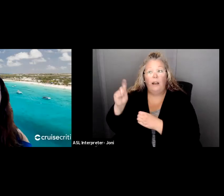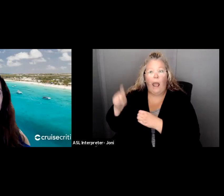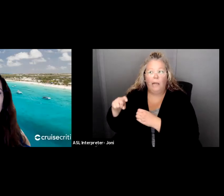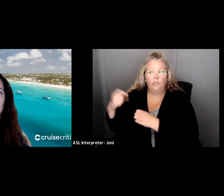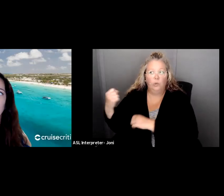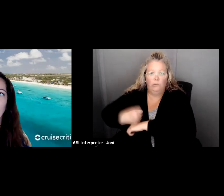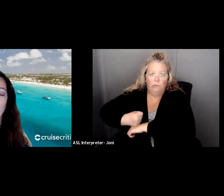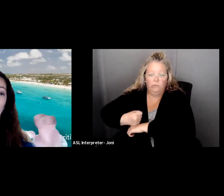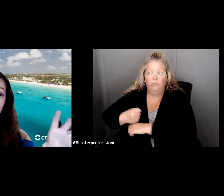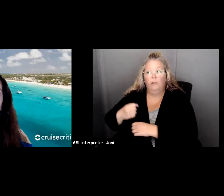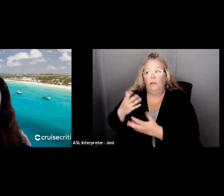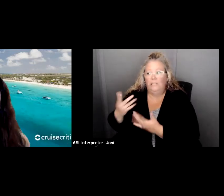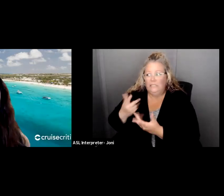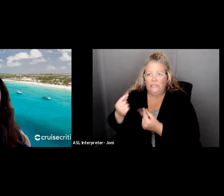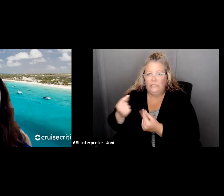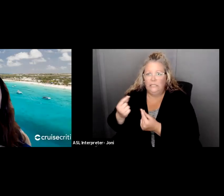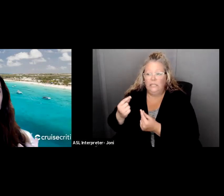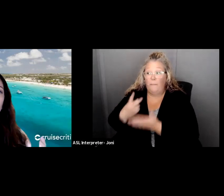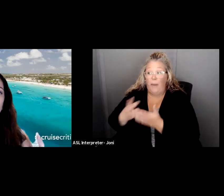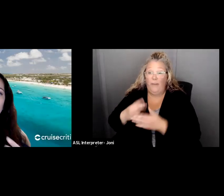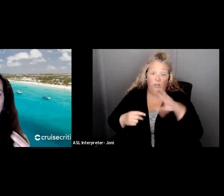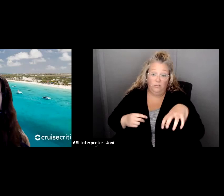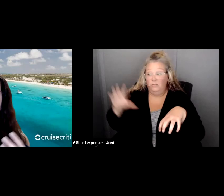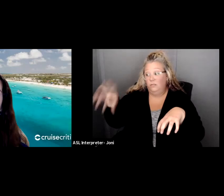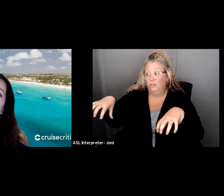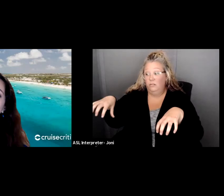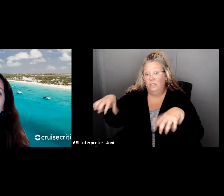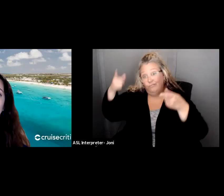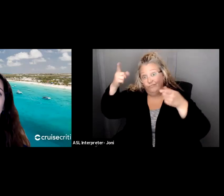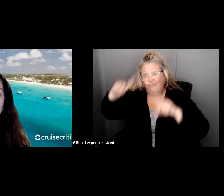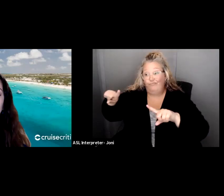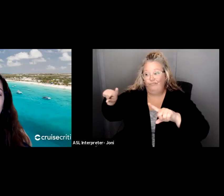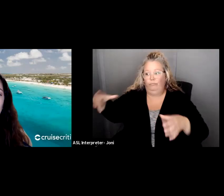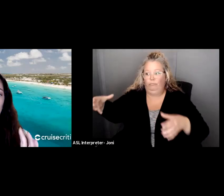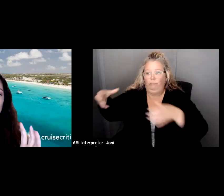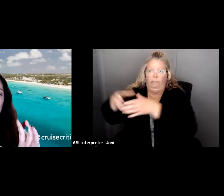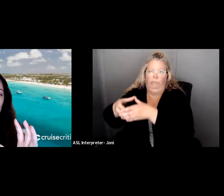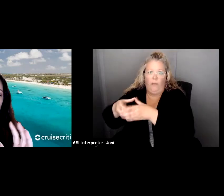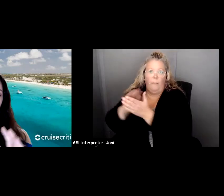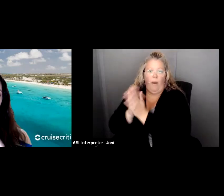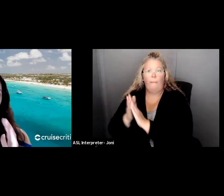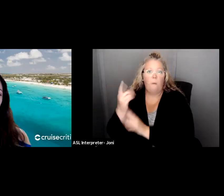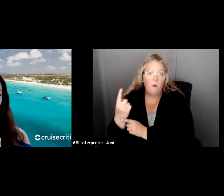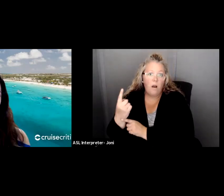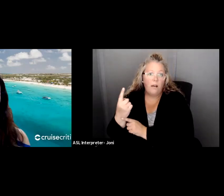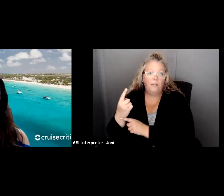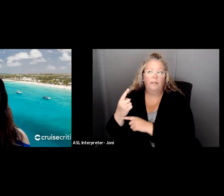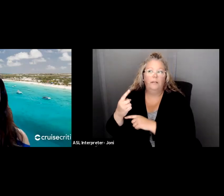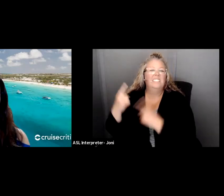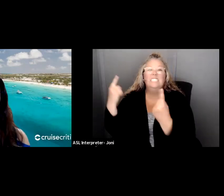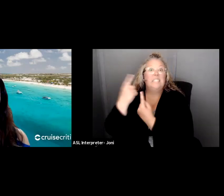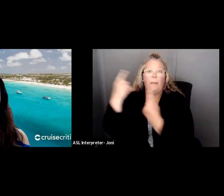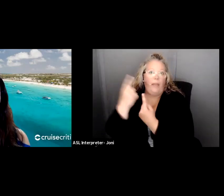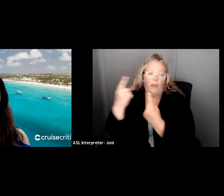might decide, okay, we're going to have a branch out here. But either way, those would be a type of, you know, something has